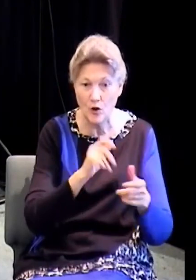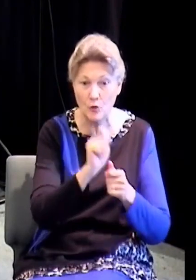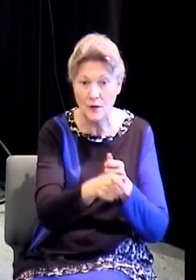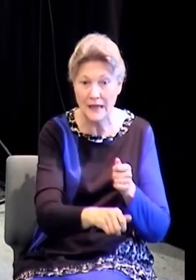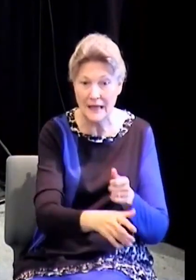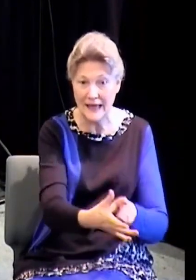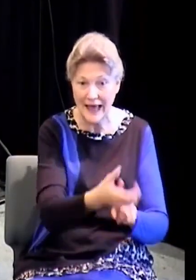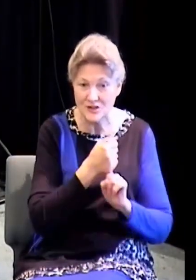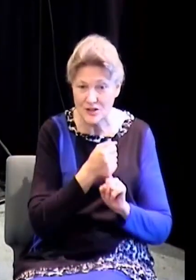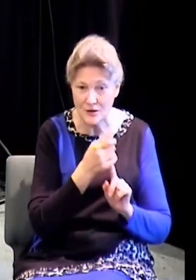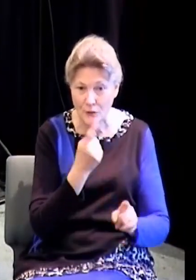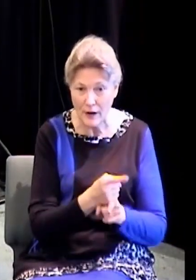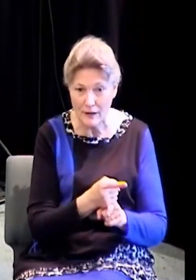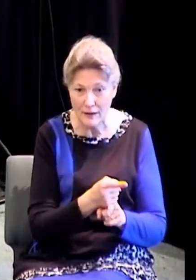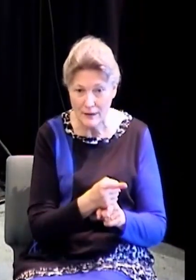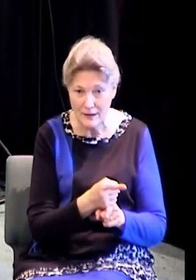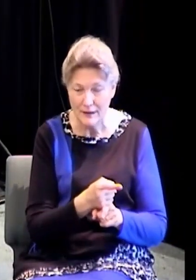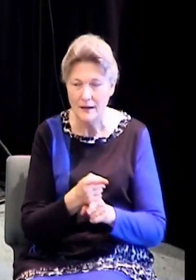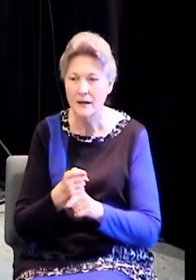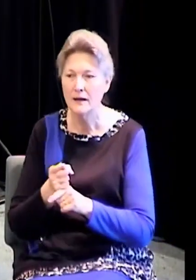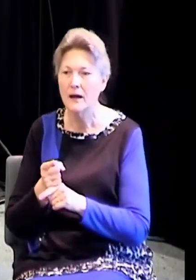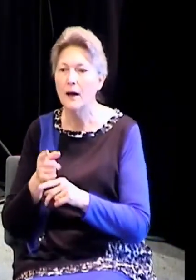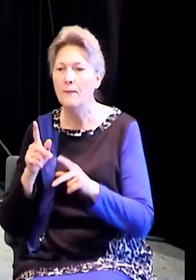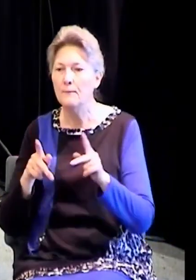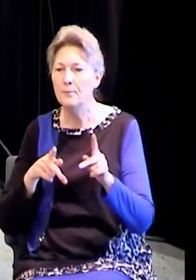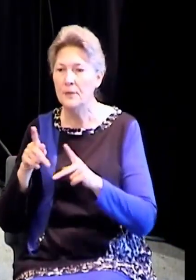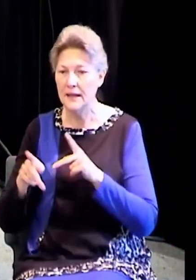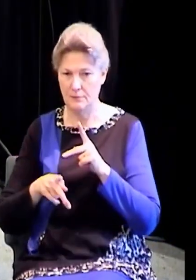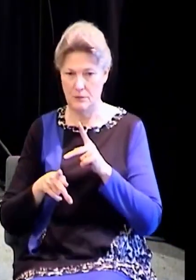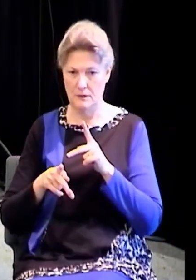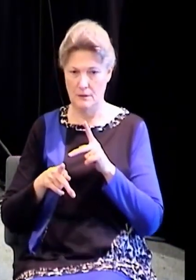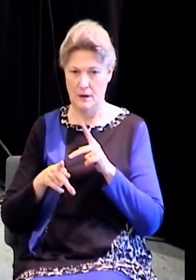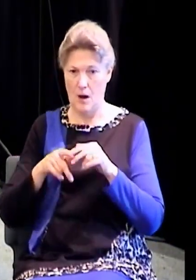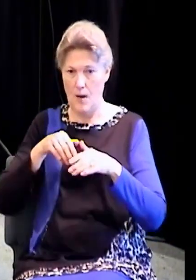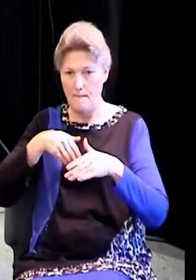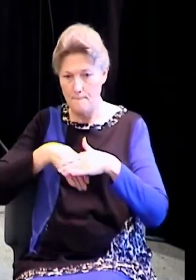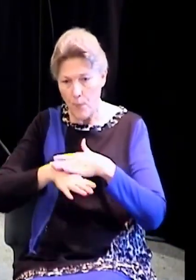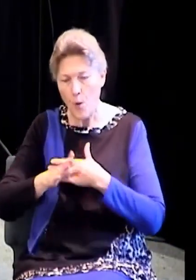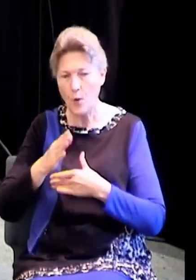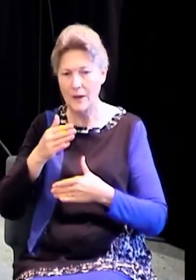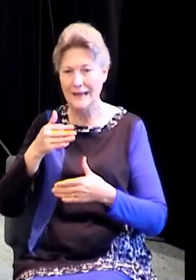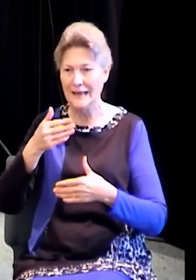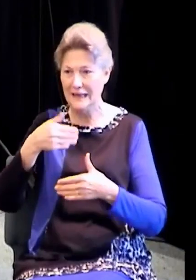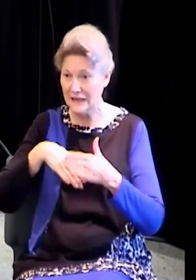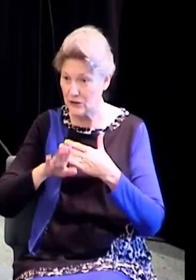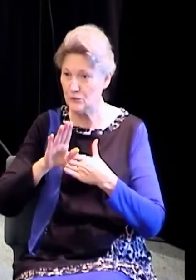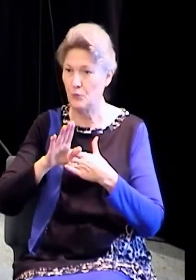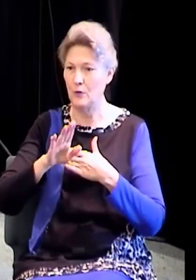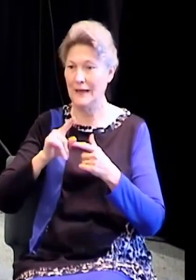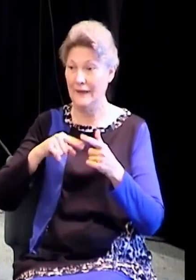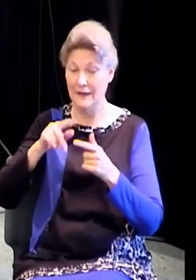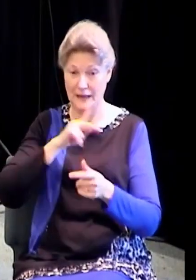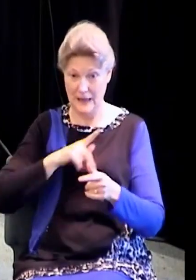The point I'm making is people are being born into the kingdom. The mother covers them